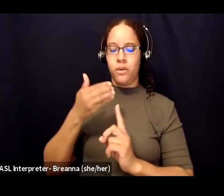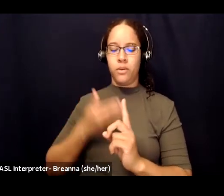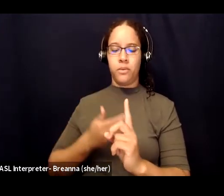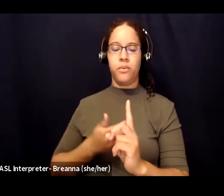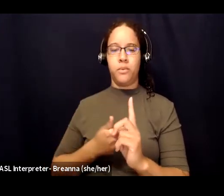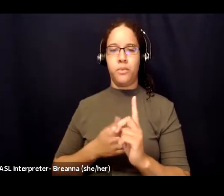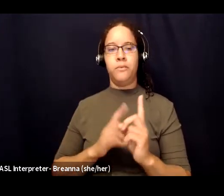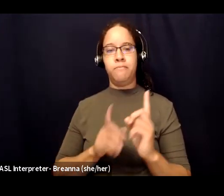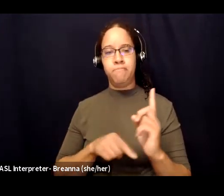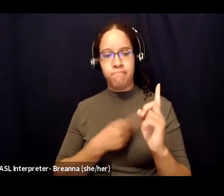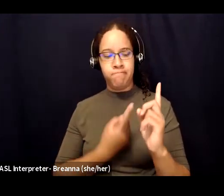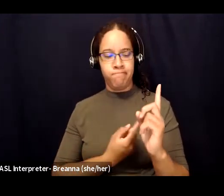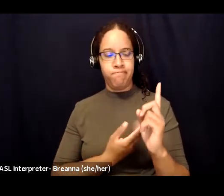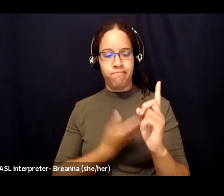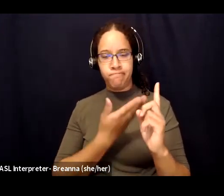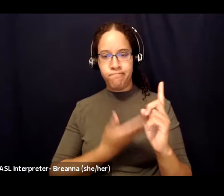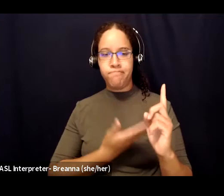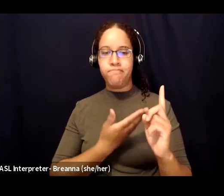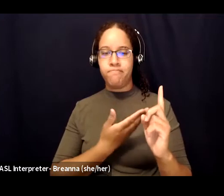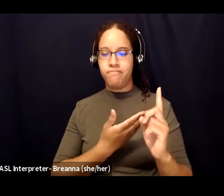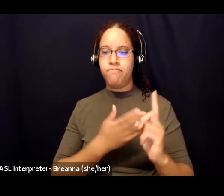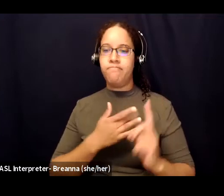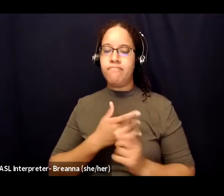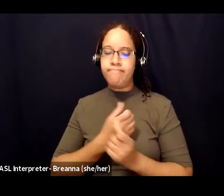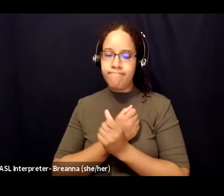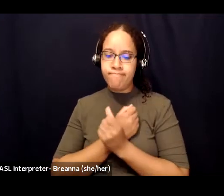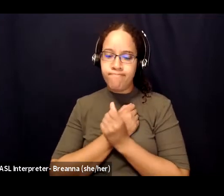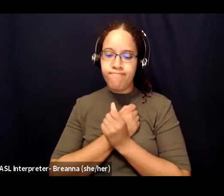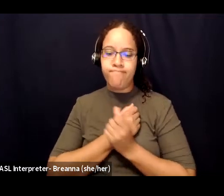The gentle love that lives inside of you. The gentle light.